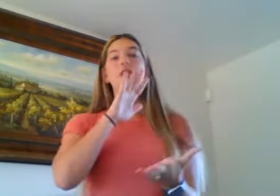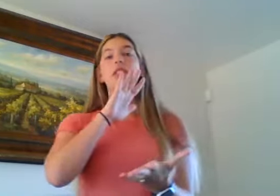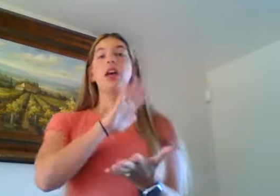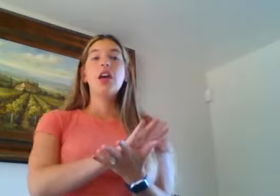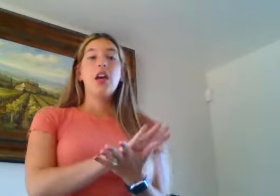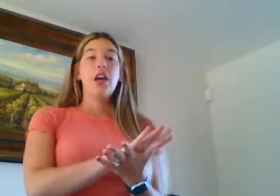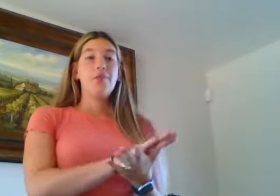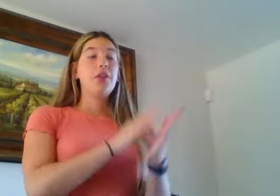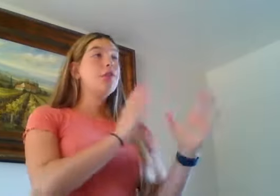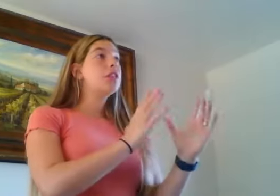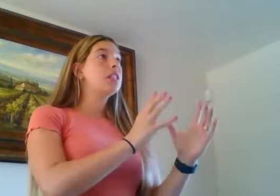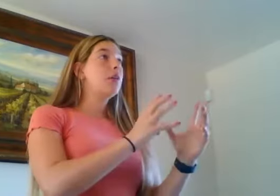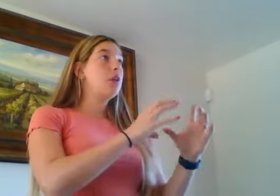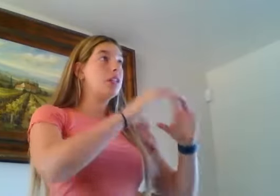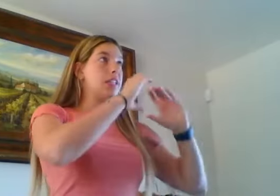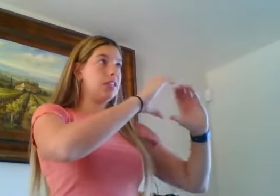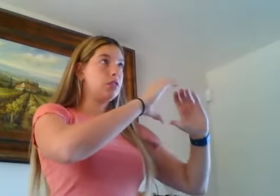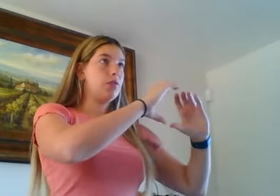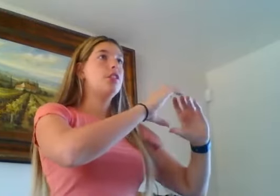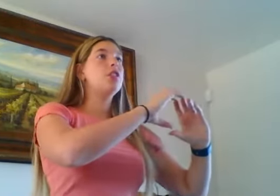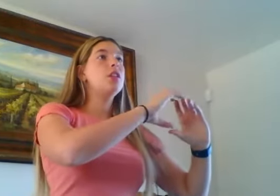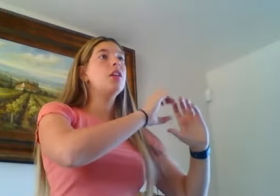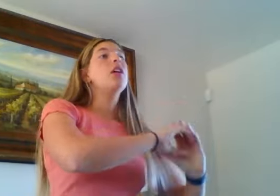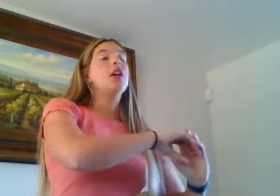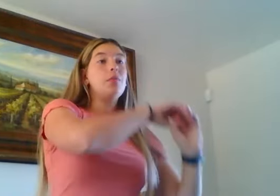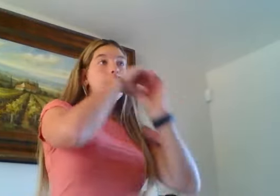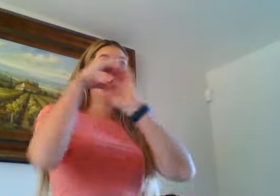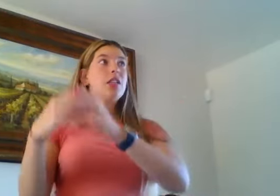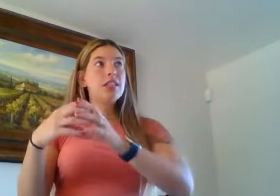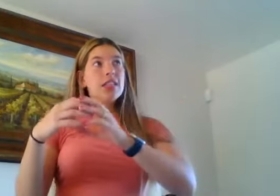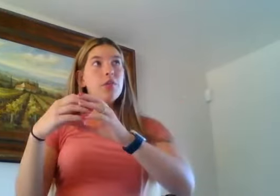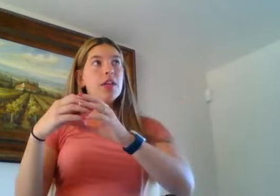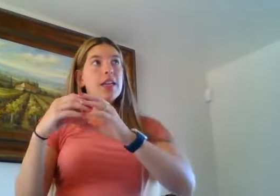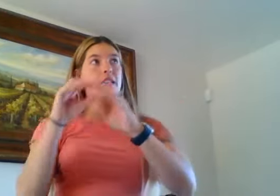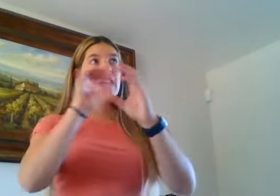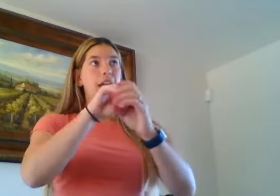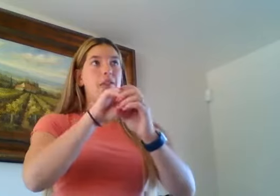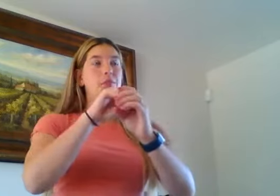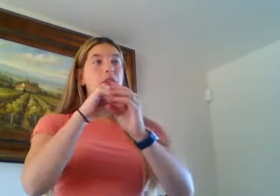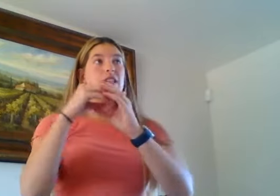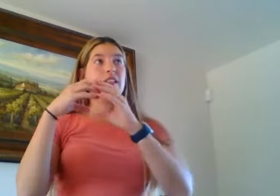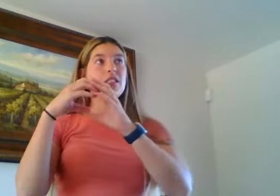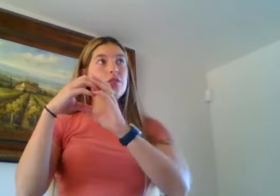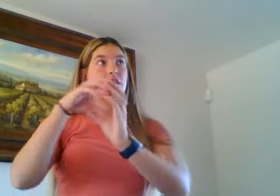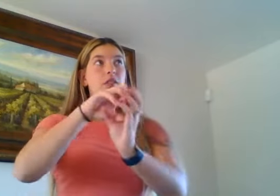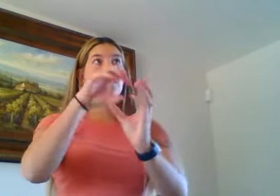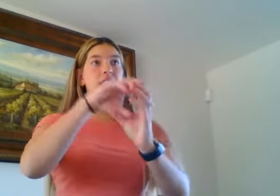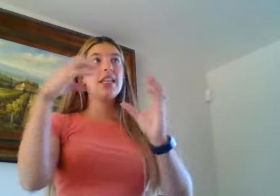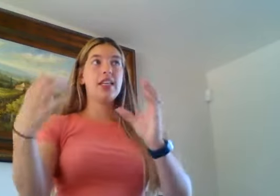the first syllable in accentuation compared to the second one I did, I put the accentuation on the second